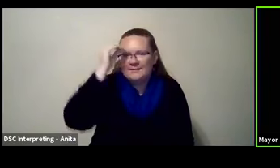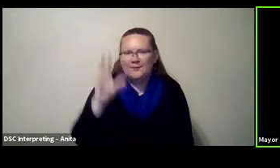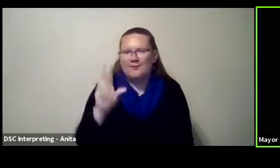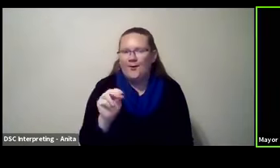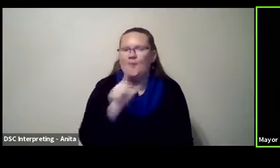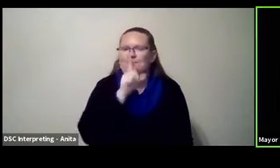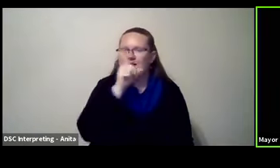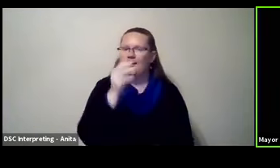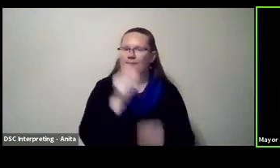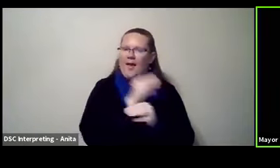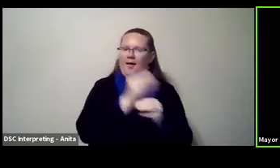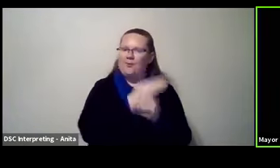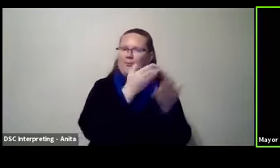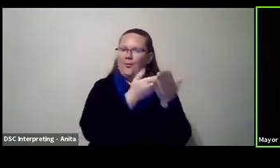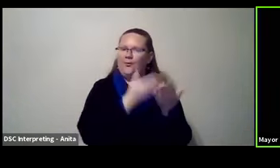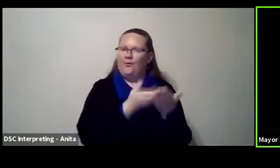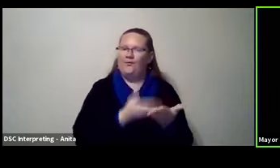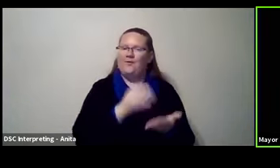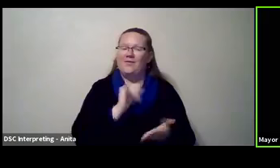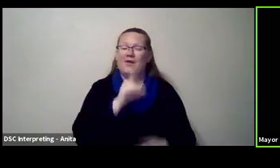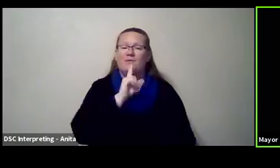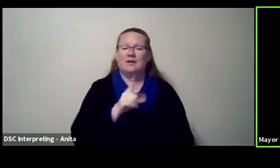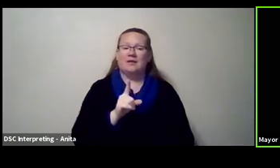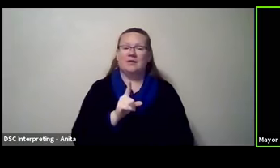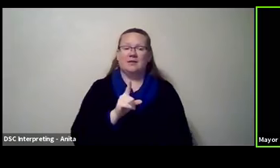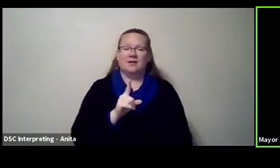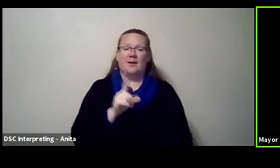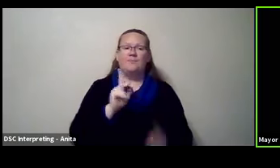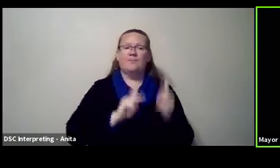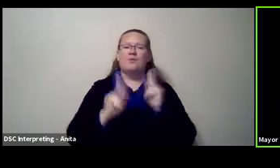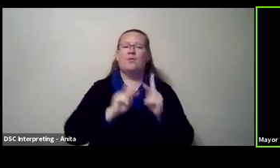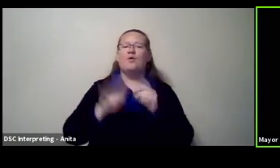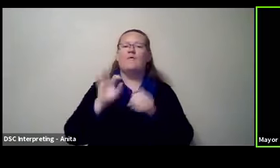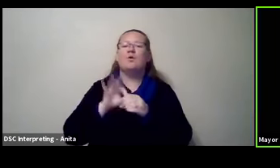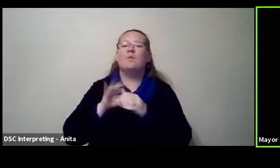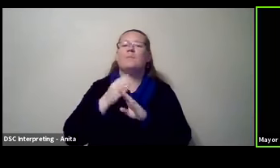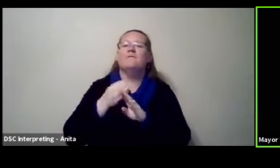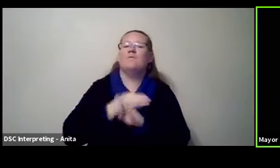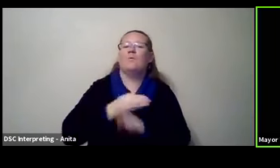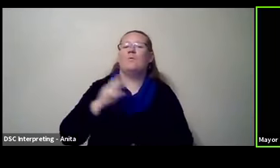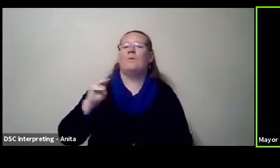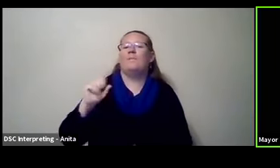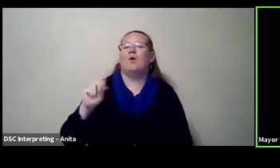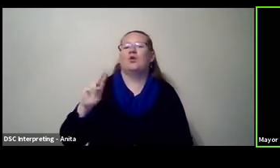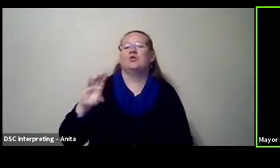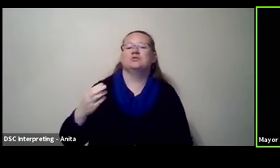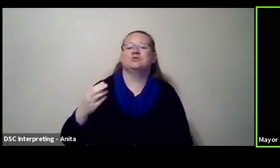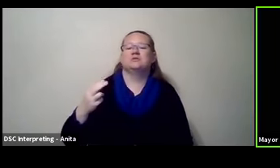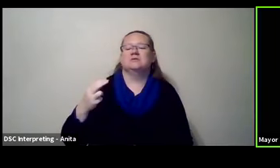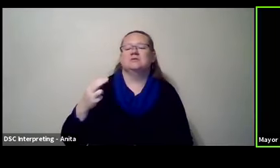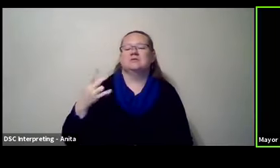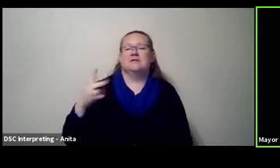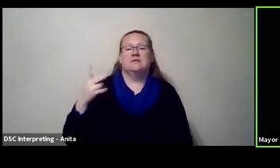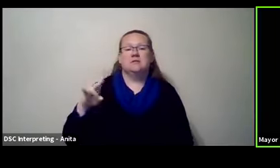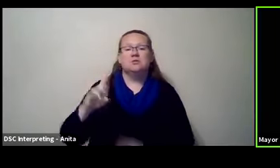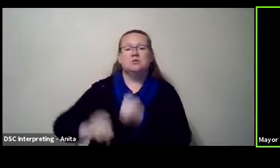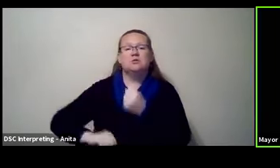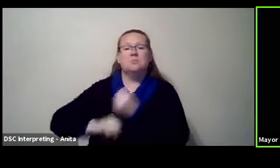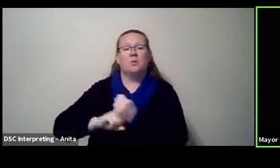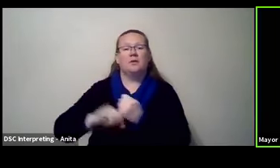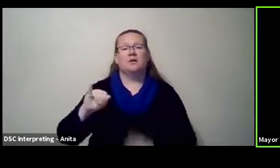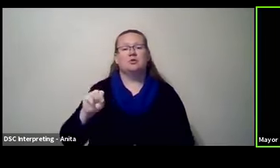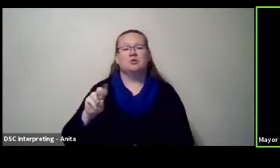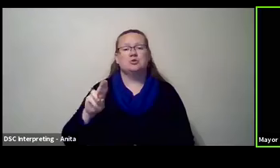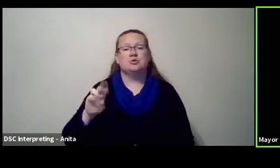certainty that essentially the people who voted before March 17th generally supported issue one. In fact, it was